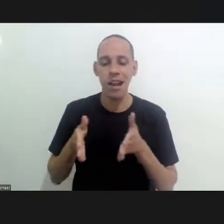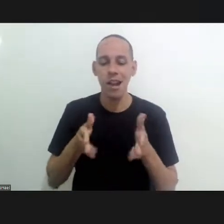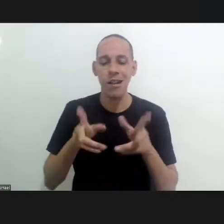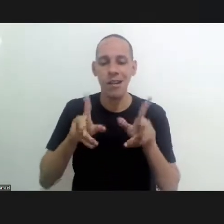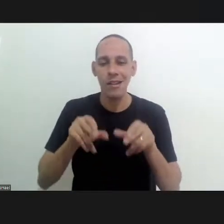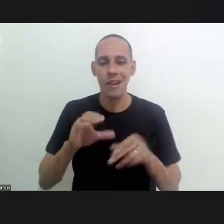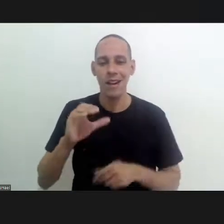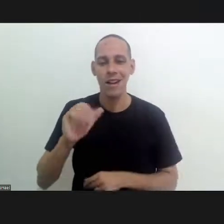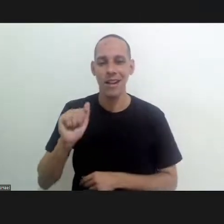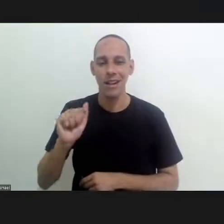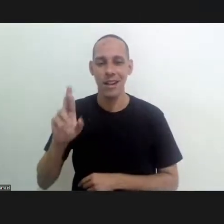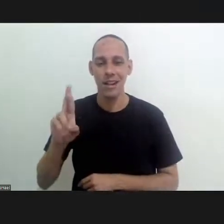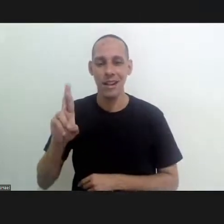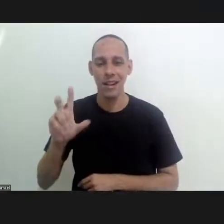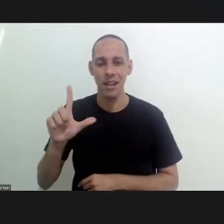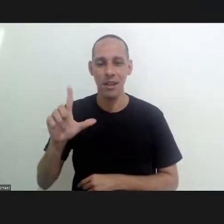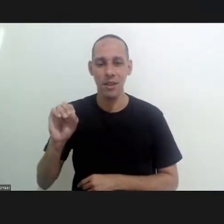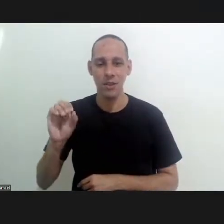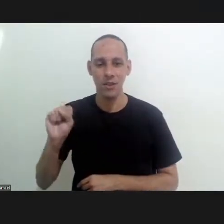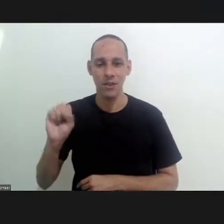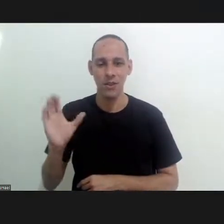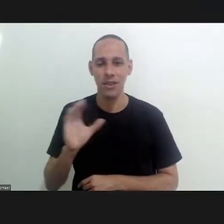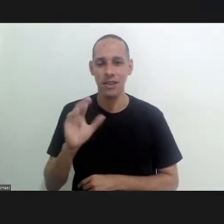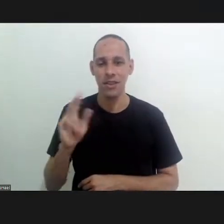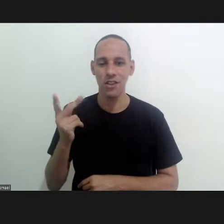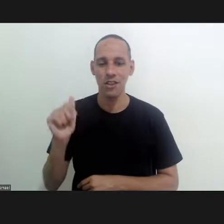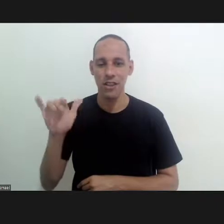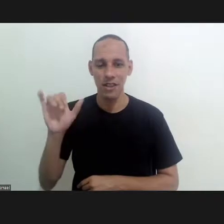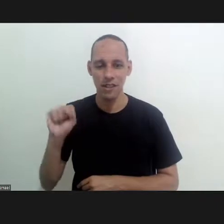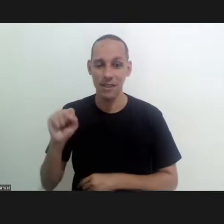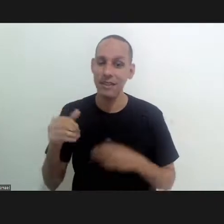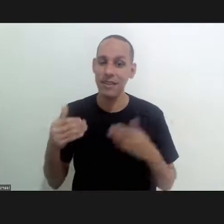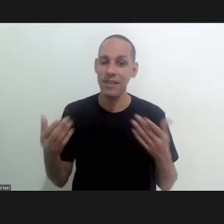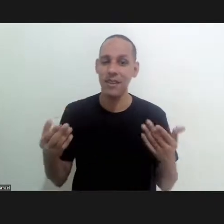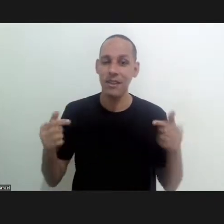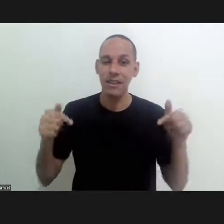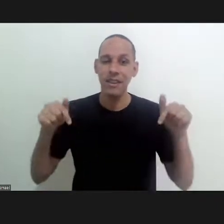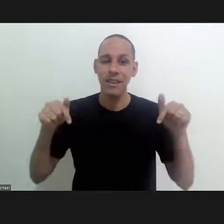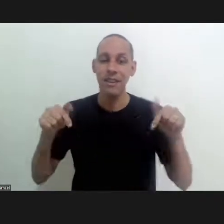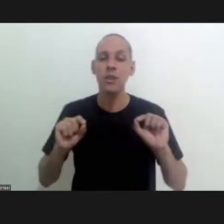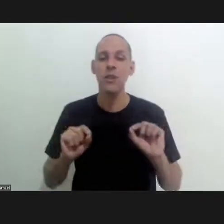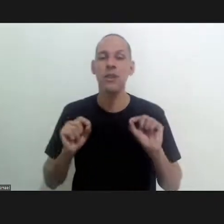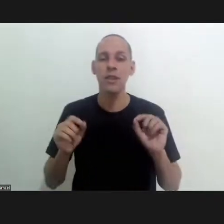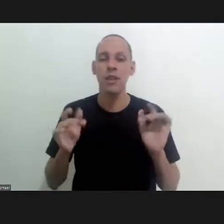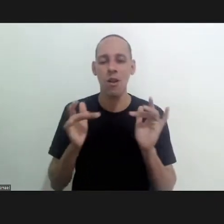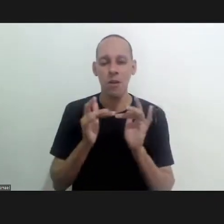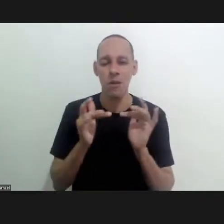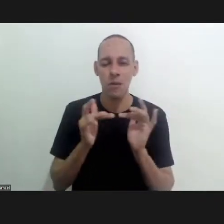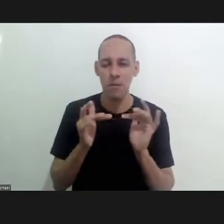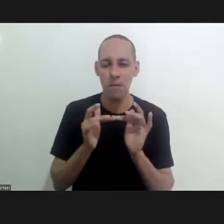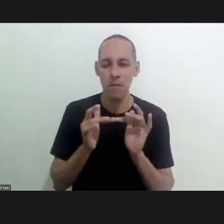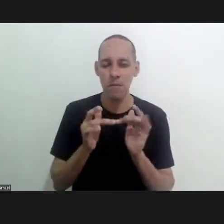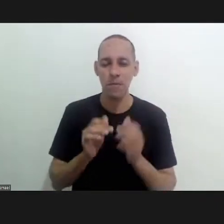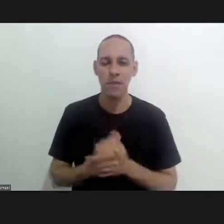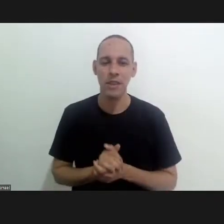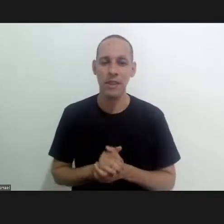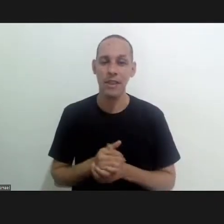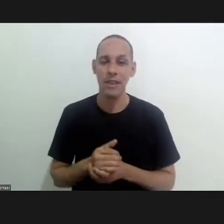carlos chagas also did so here there is a connection the elements